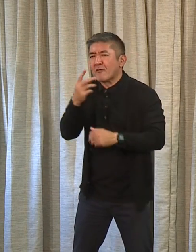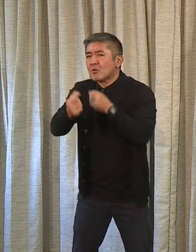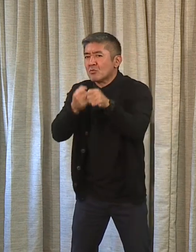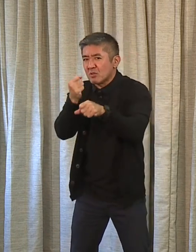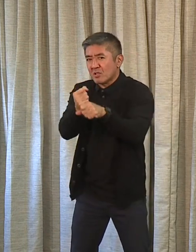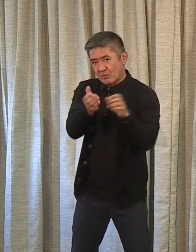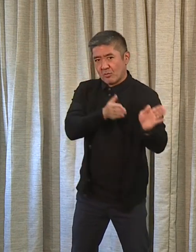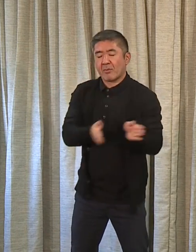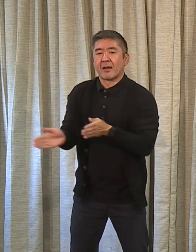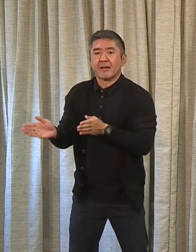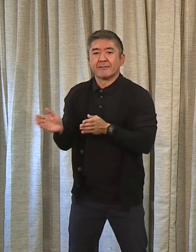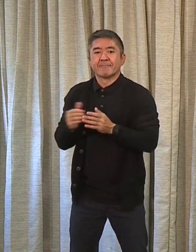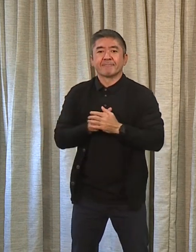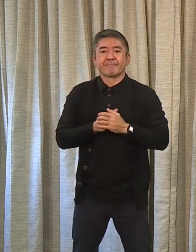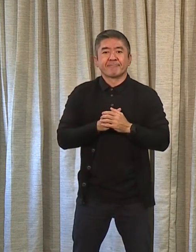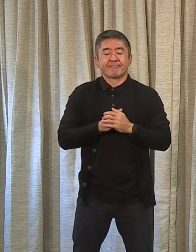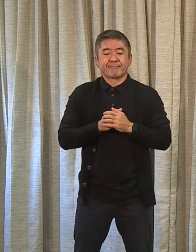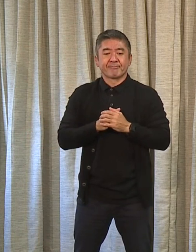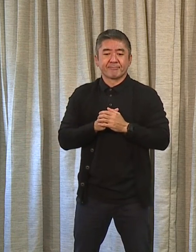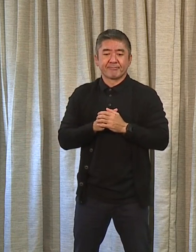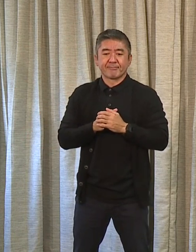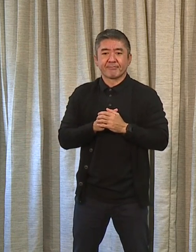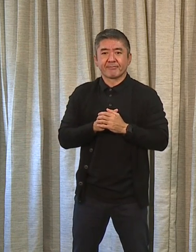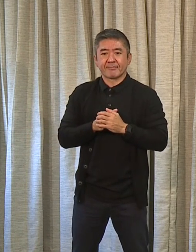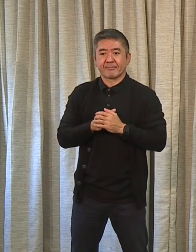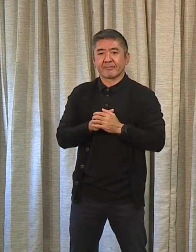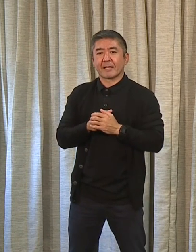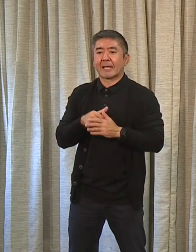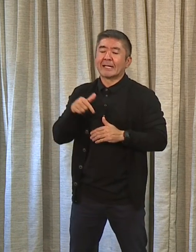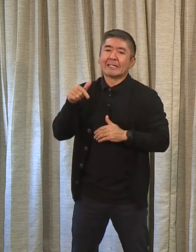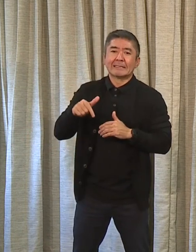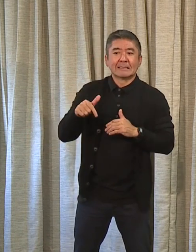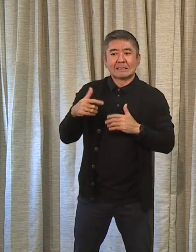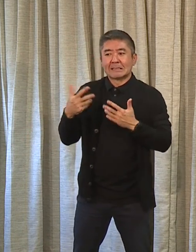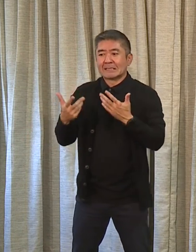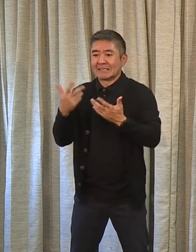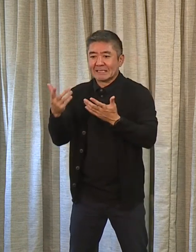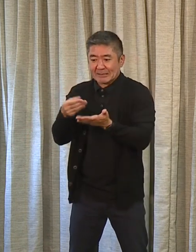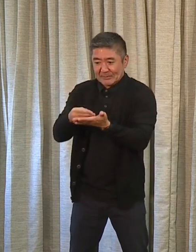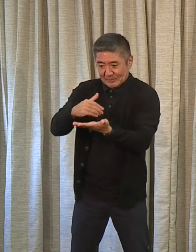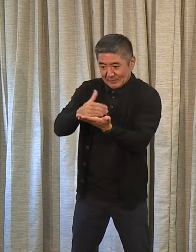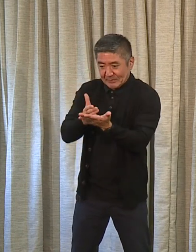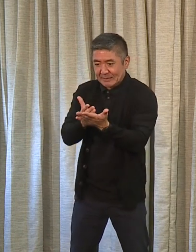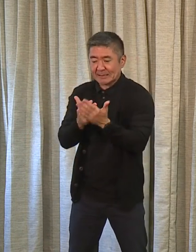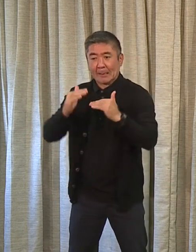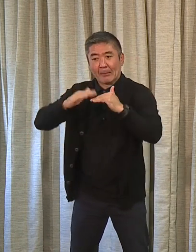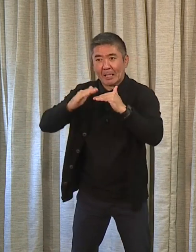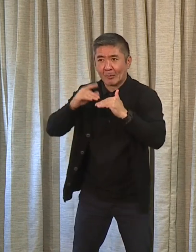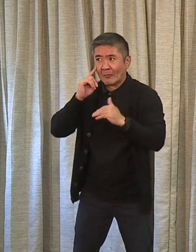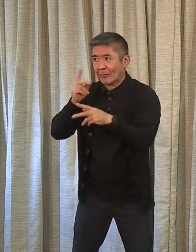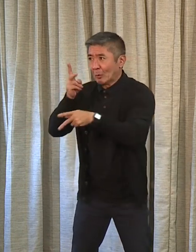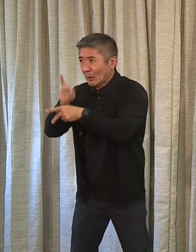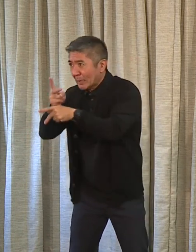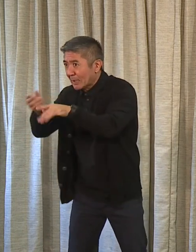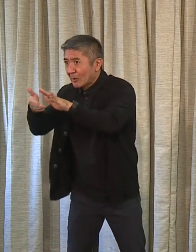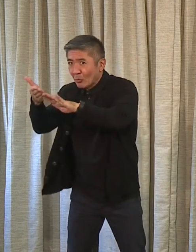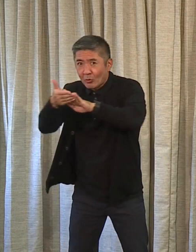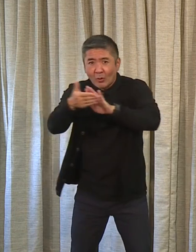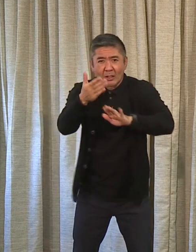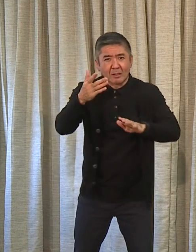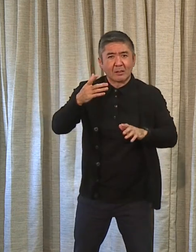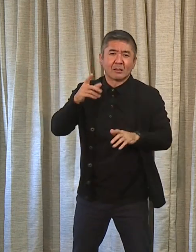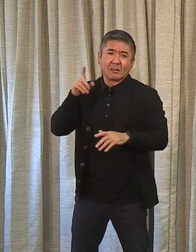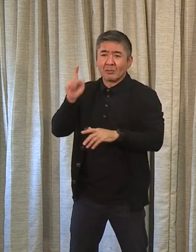And as I said, this is just sort of the bare minimum to keep our sites up to date. We're on a rotating schedule.